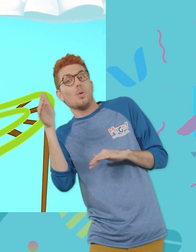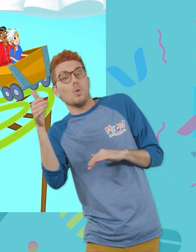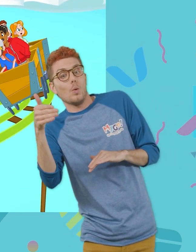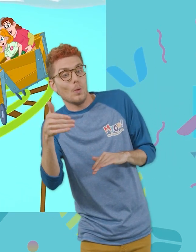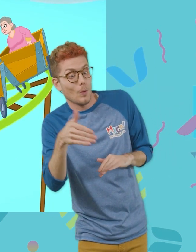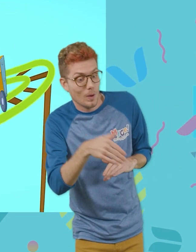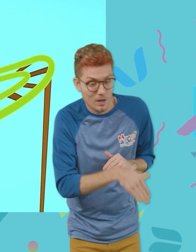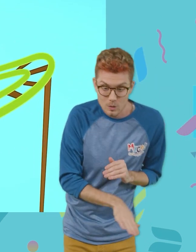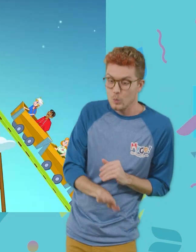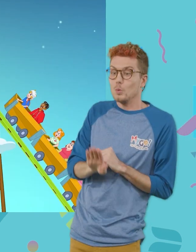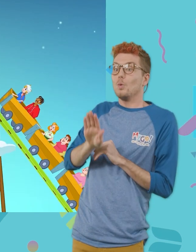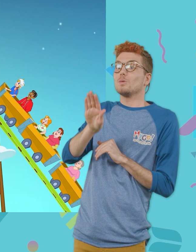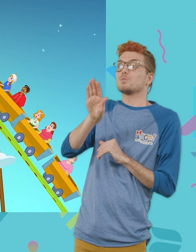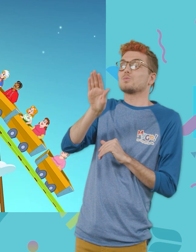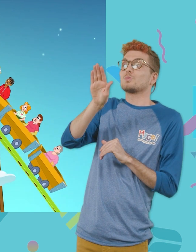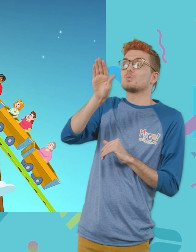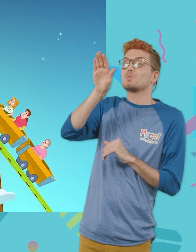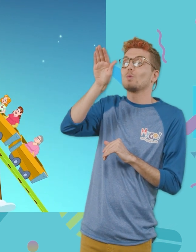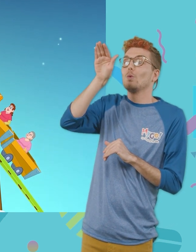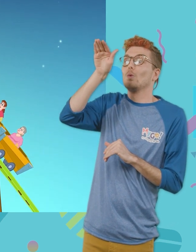turns, and it goes really high!